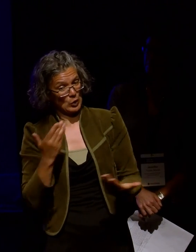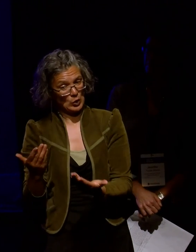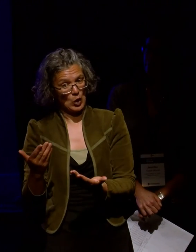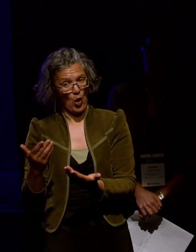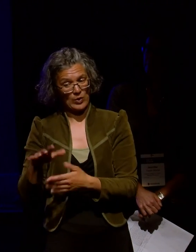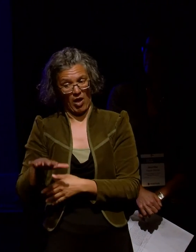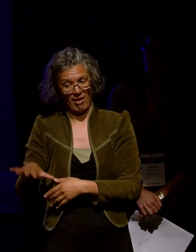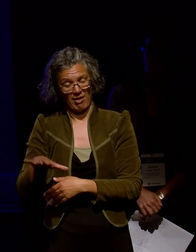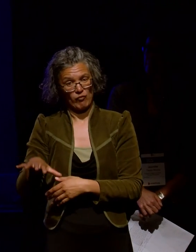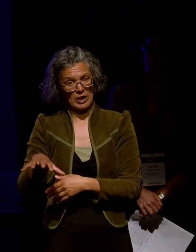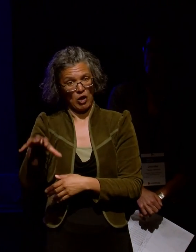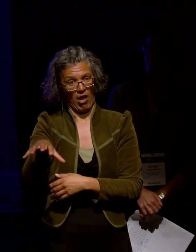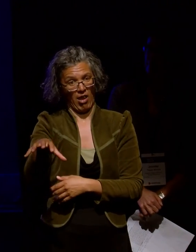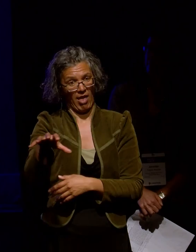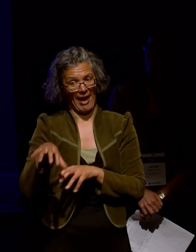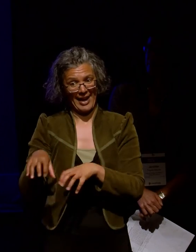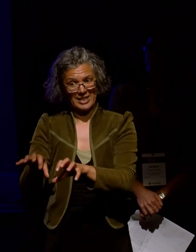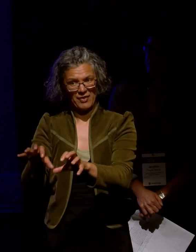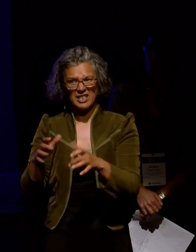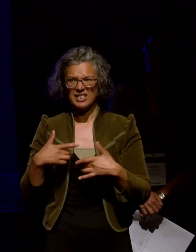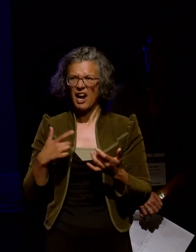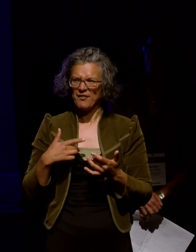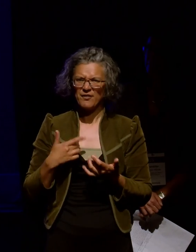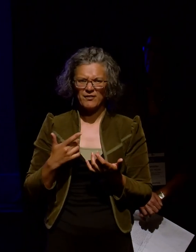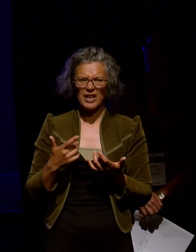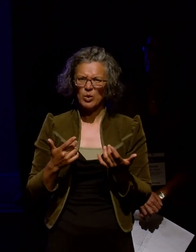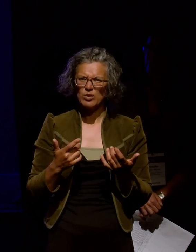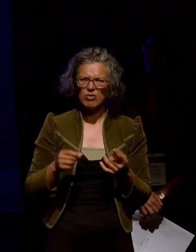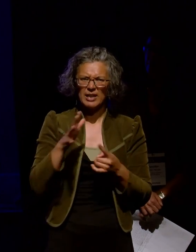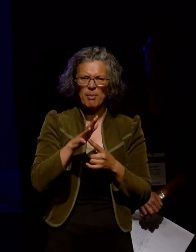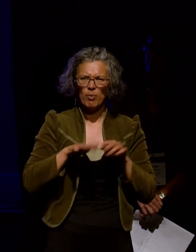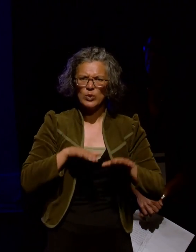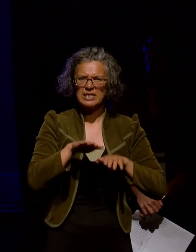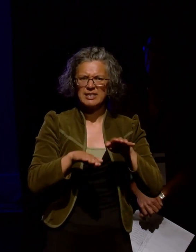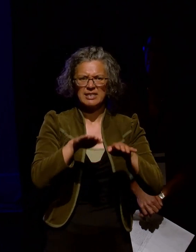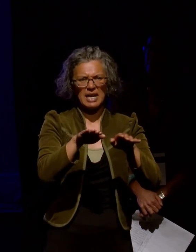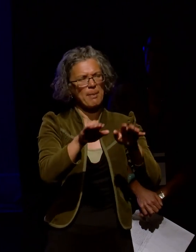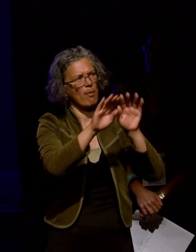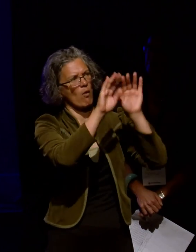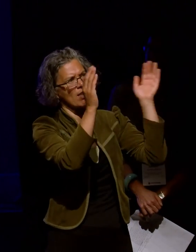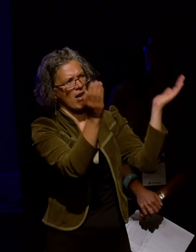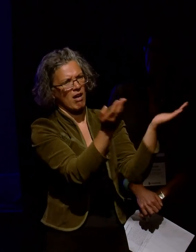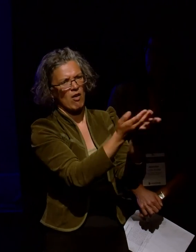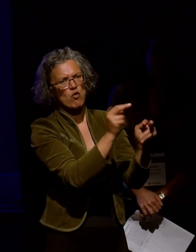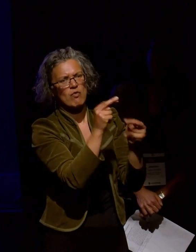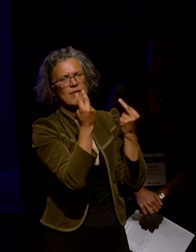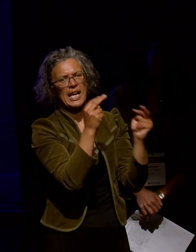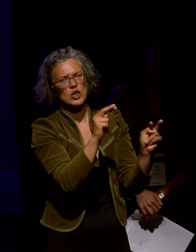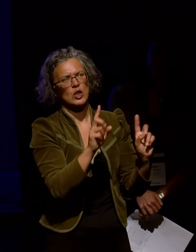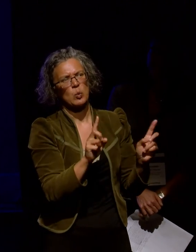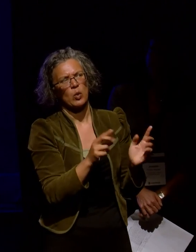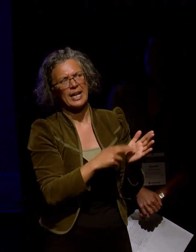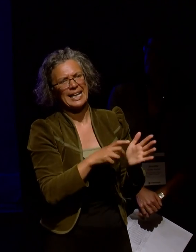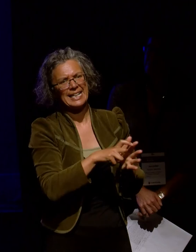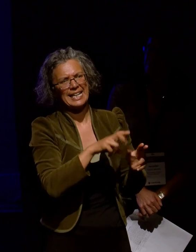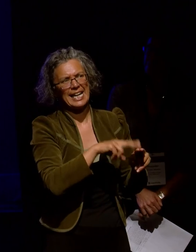seems to me an extremely logical part of that more global reflection on what NDF